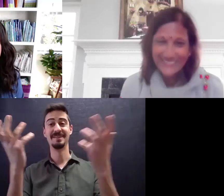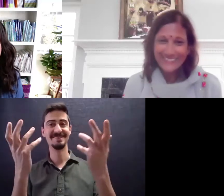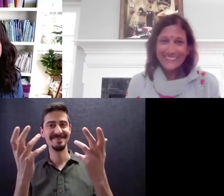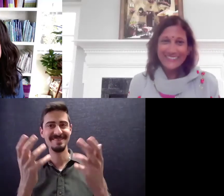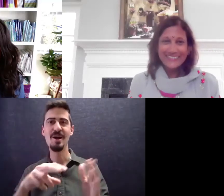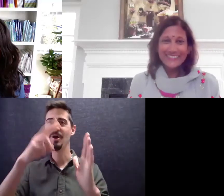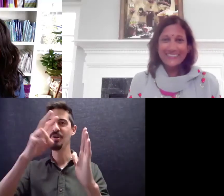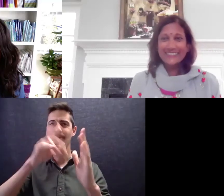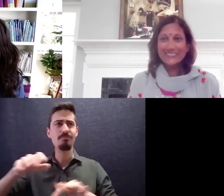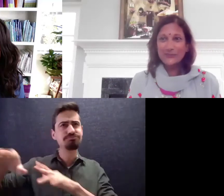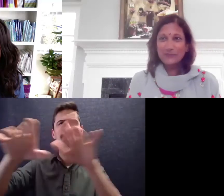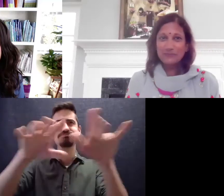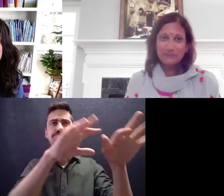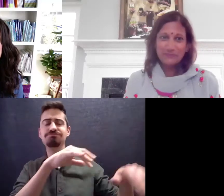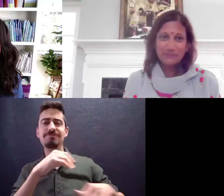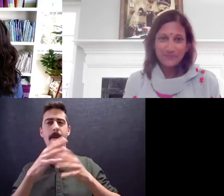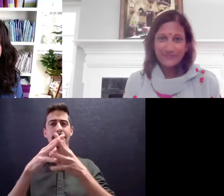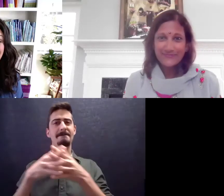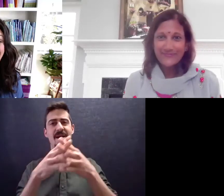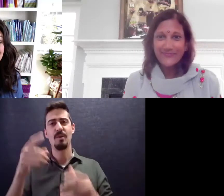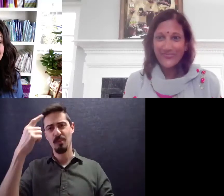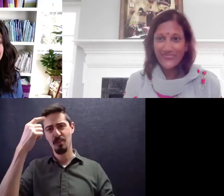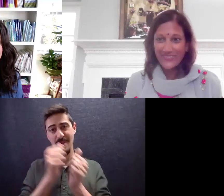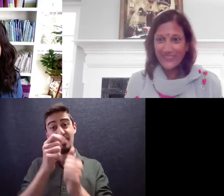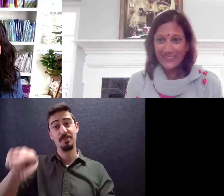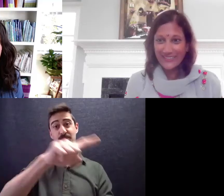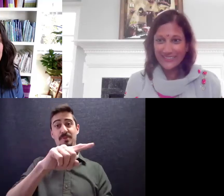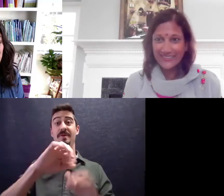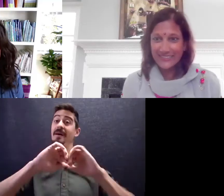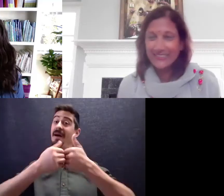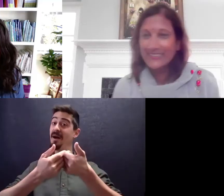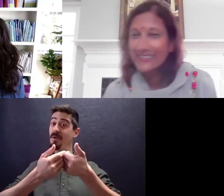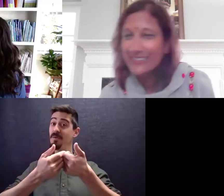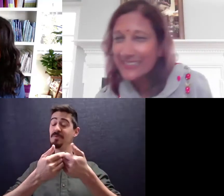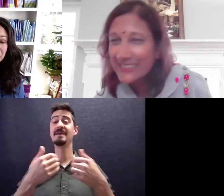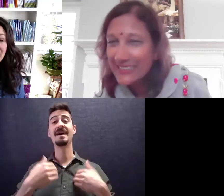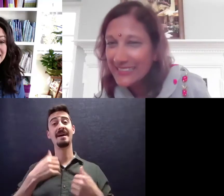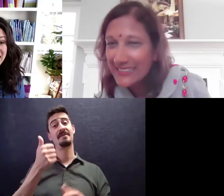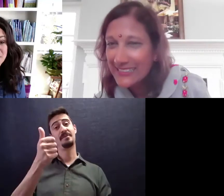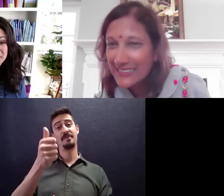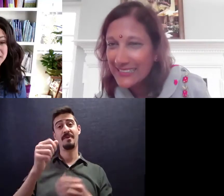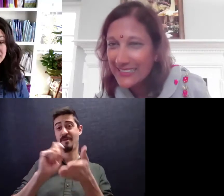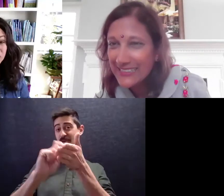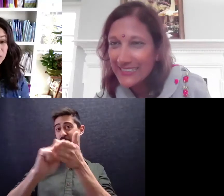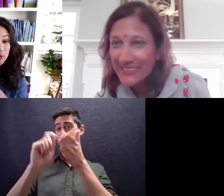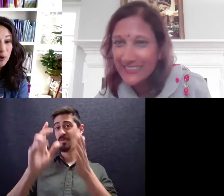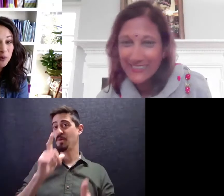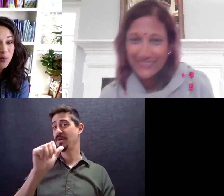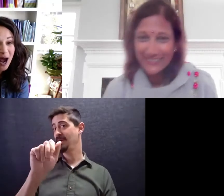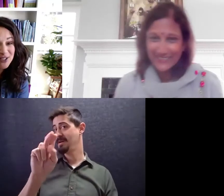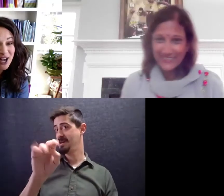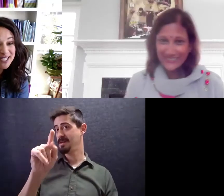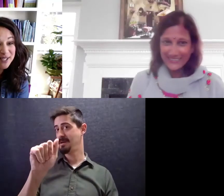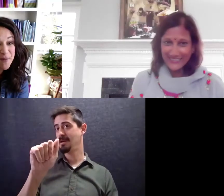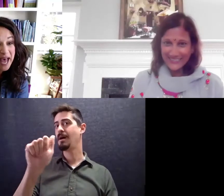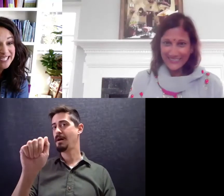Across America with you by having our very own author Anita Amin who wrote